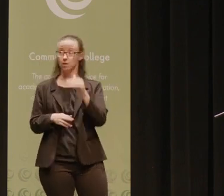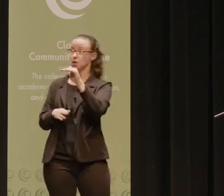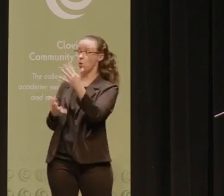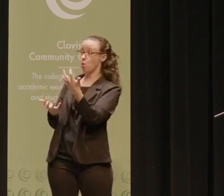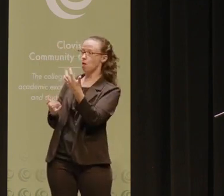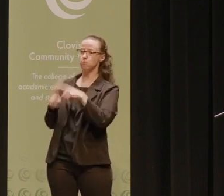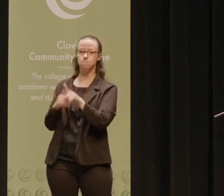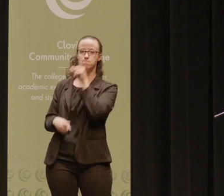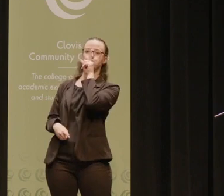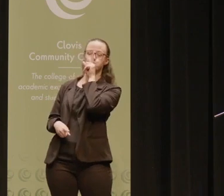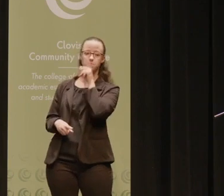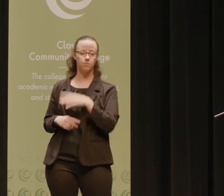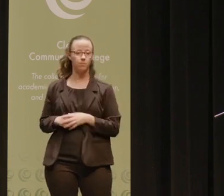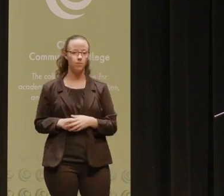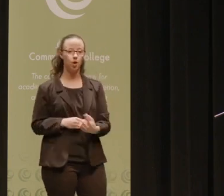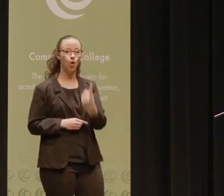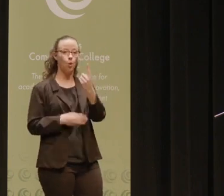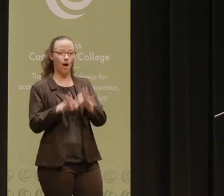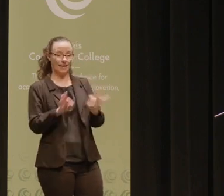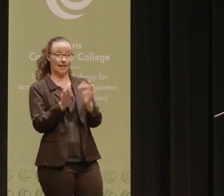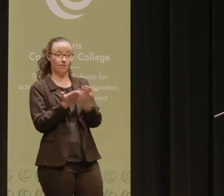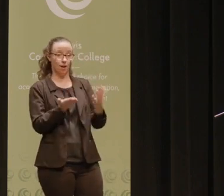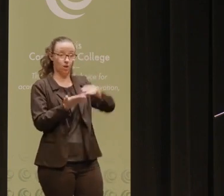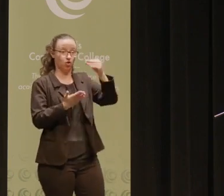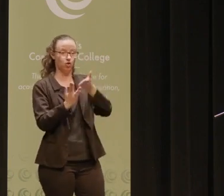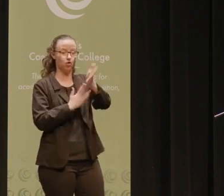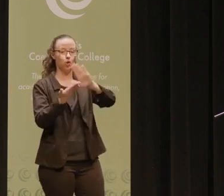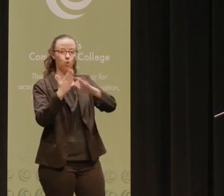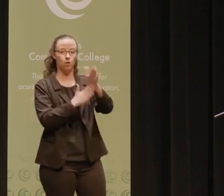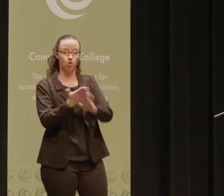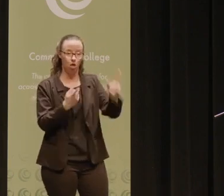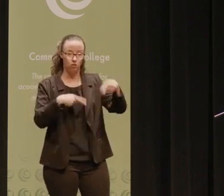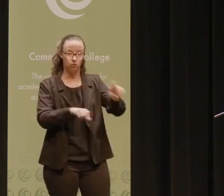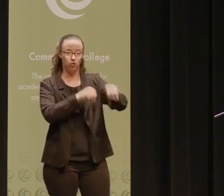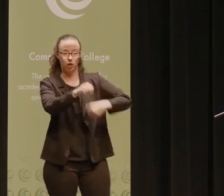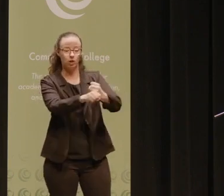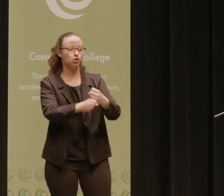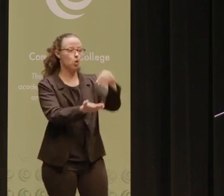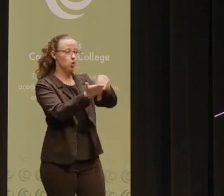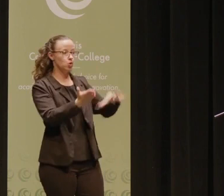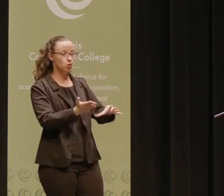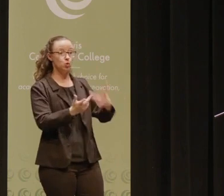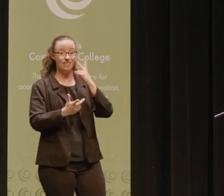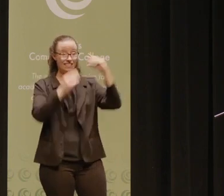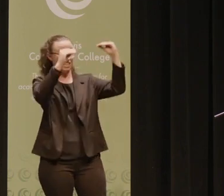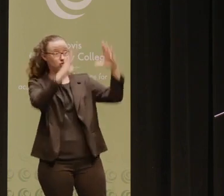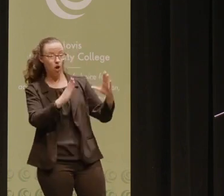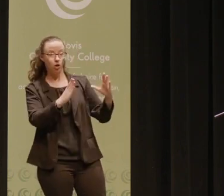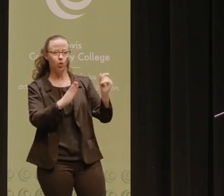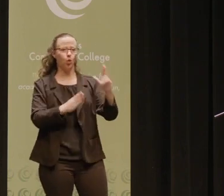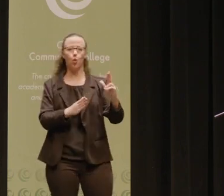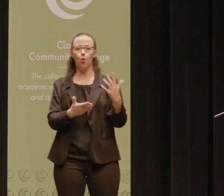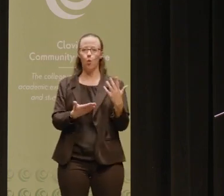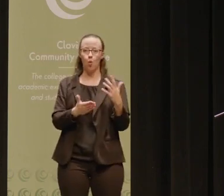And one of the key lessons we've learned from our work with community colleges over the years is that students sees an instructor or even an